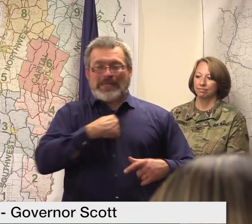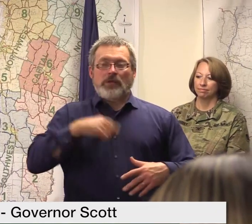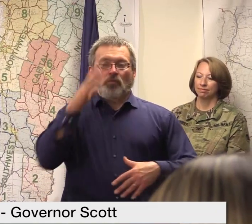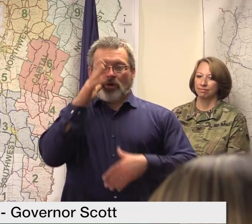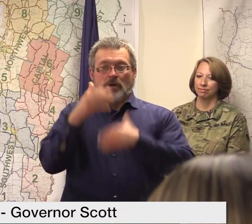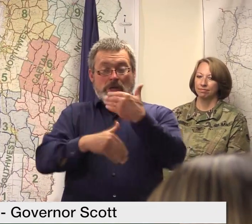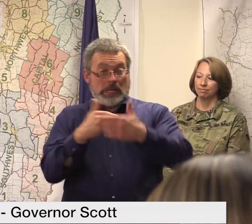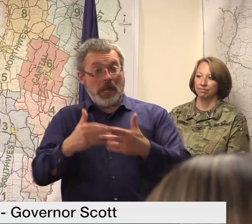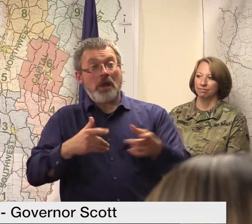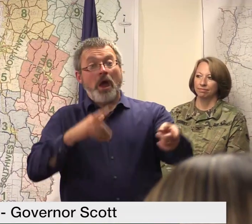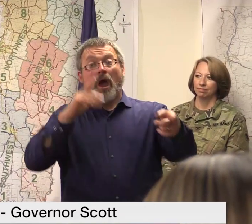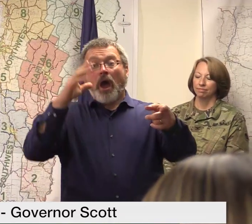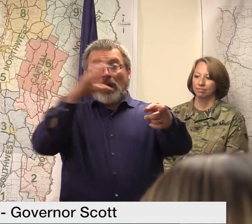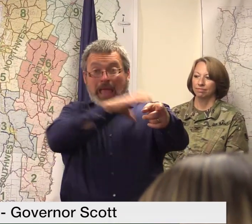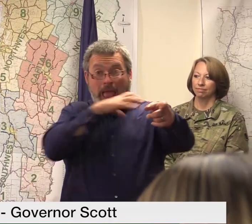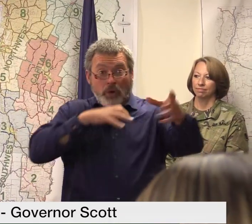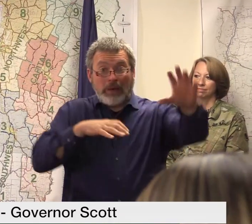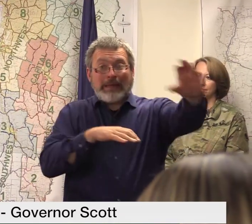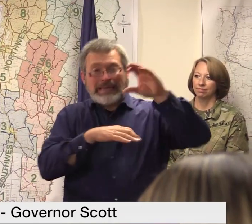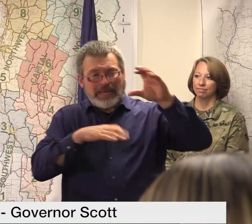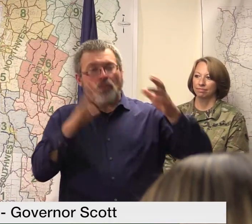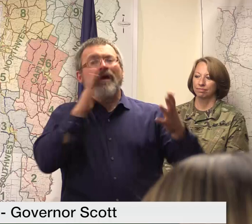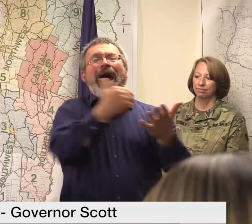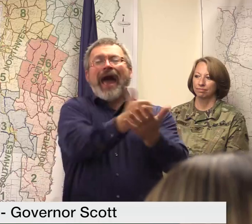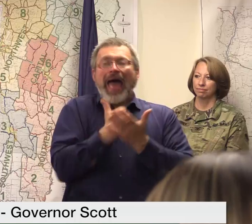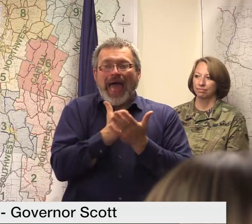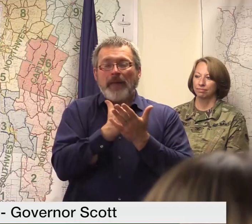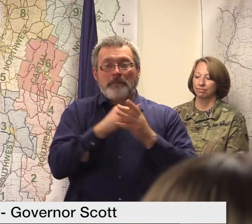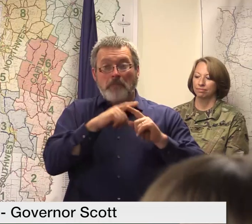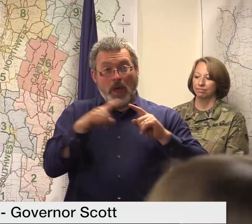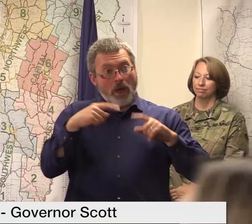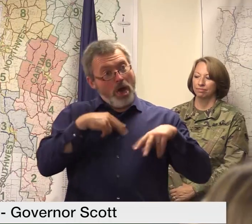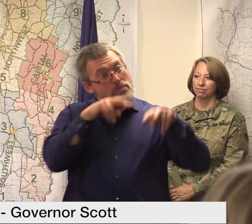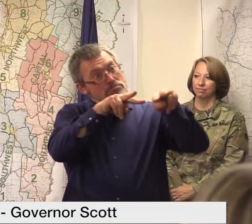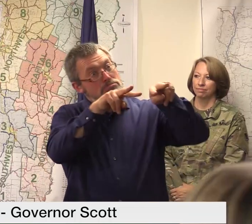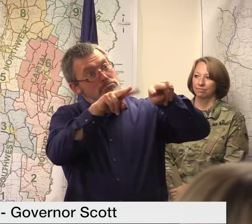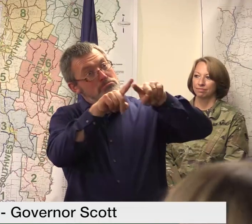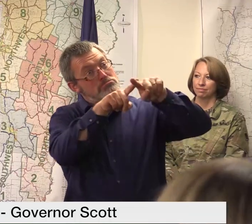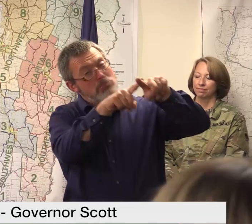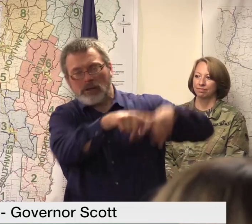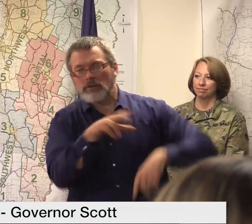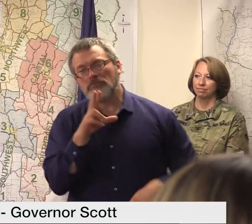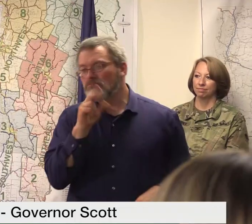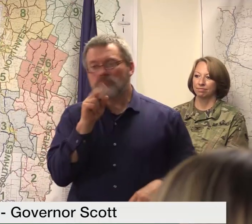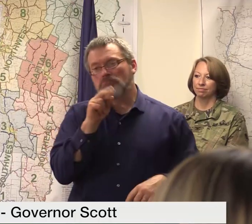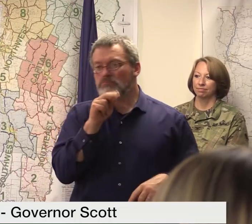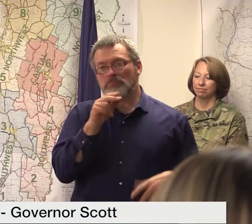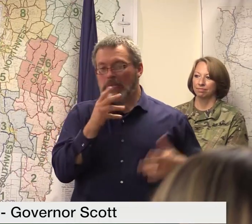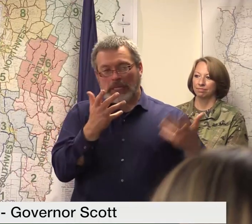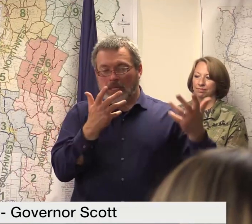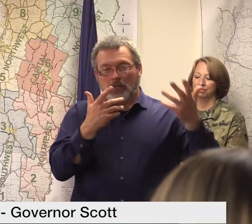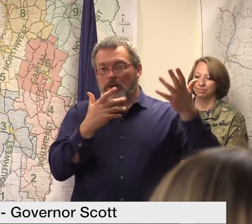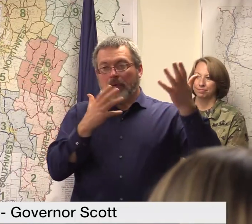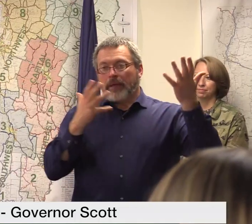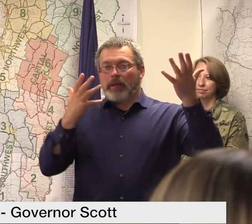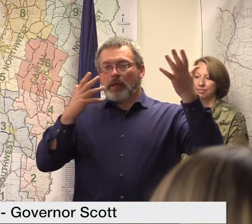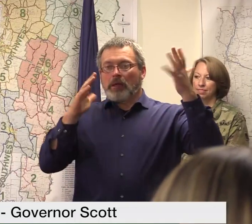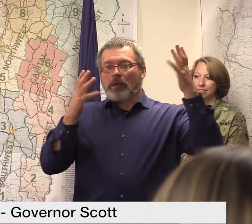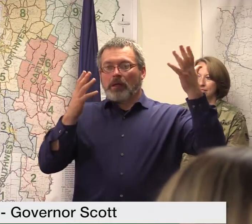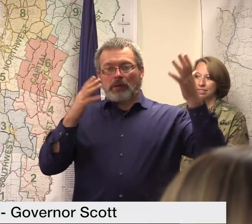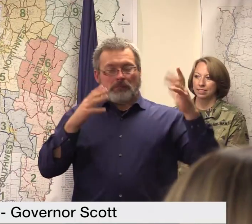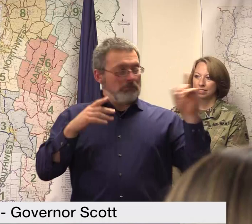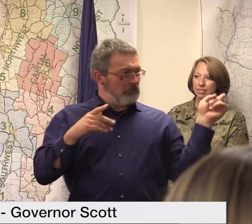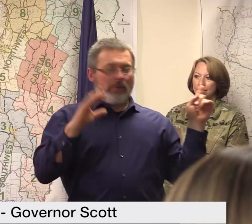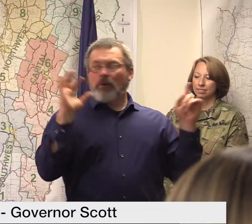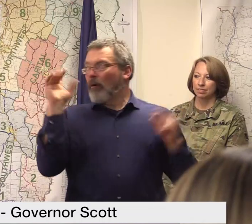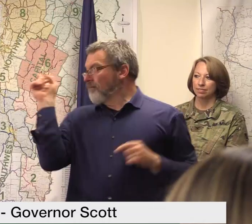FEMA has been very supportive of our efforts the U.S. Secretary of Transportation has